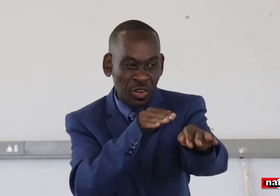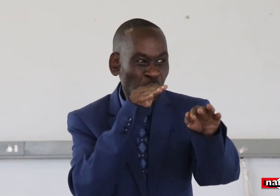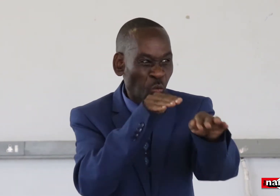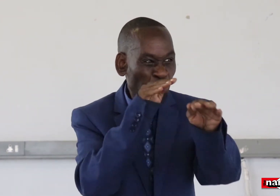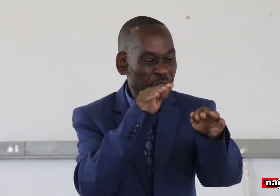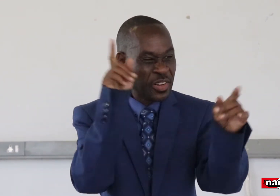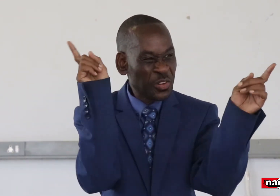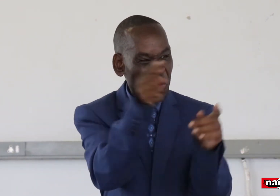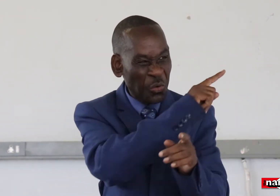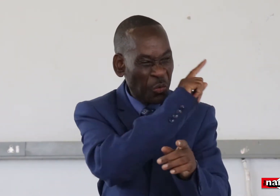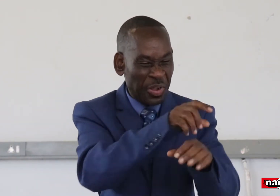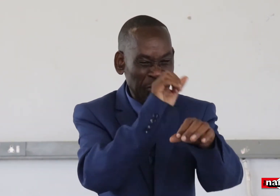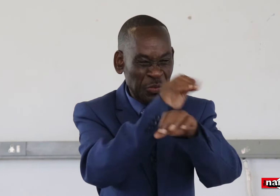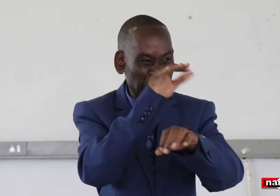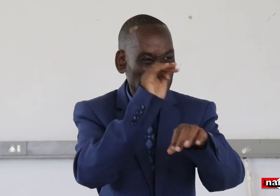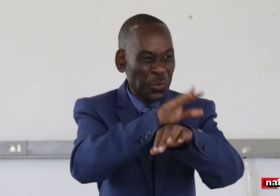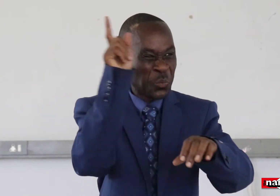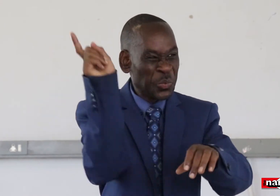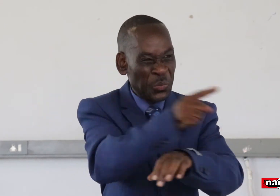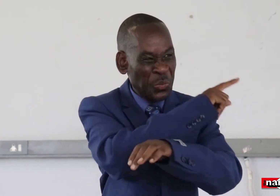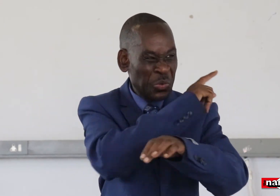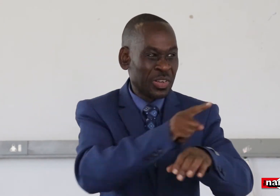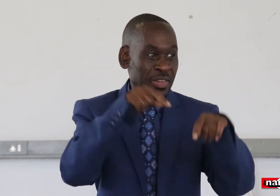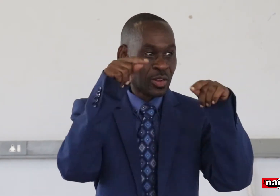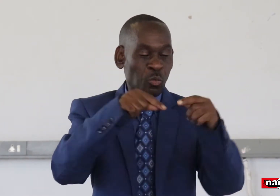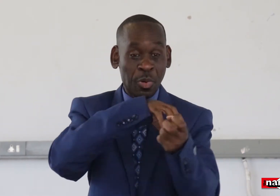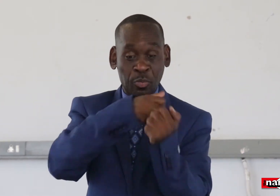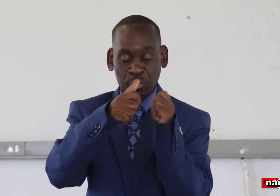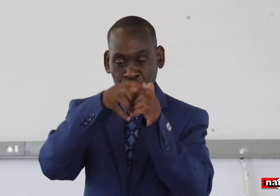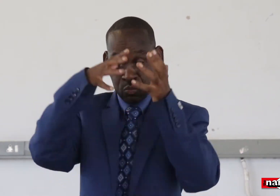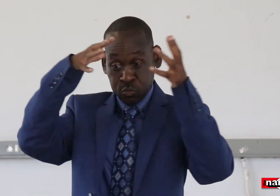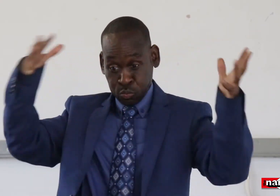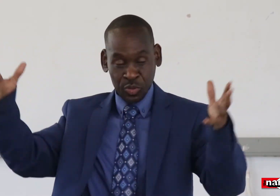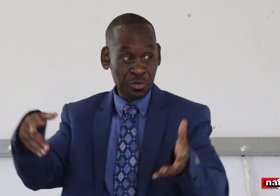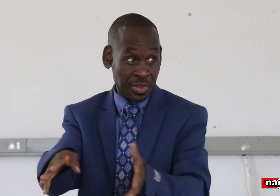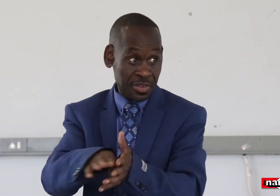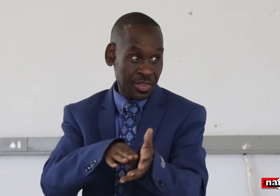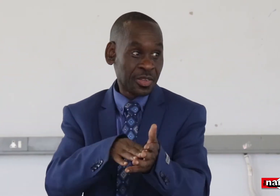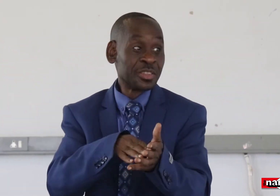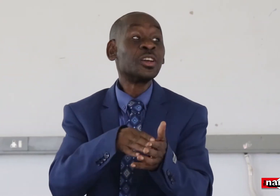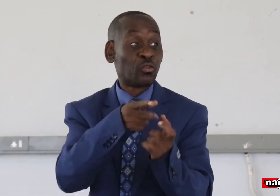who does not have experience concerning the issue of disability, advising them to confuse.